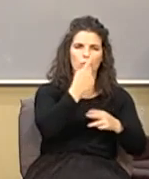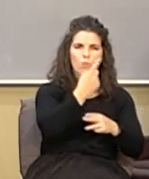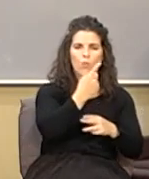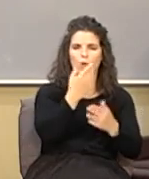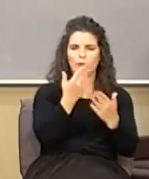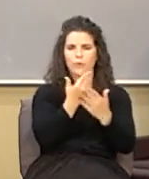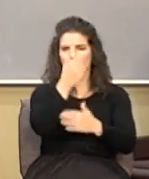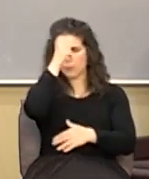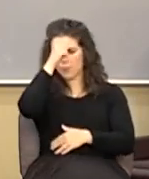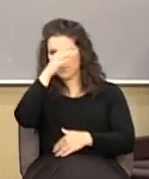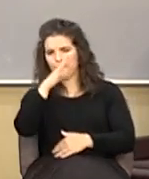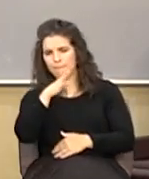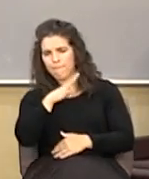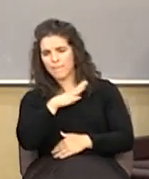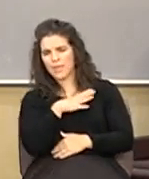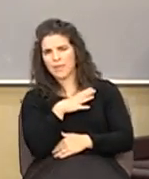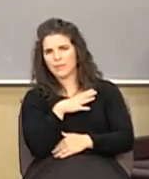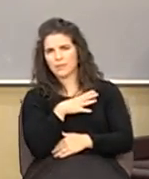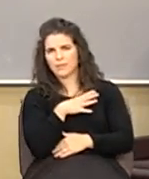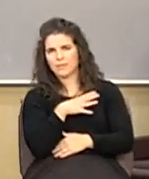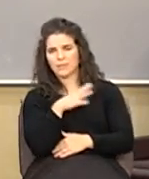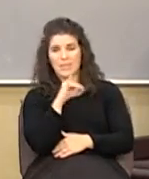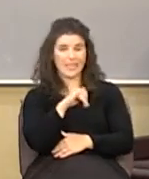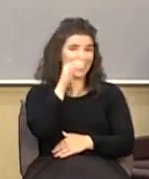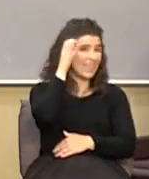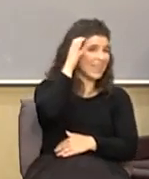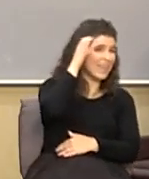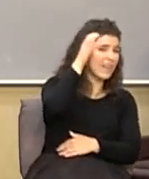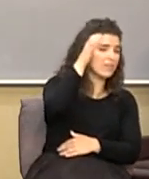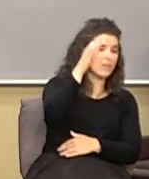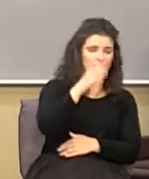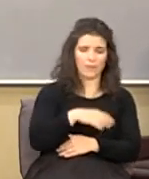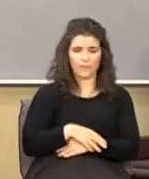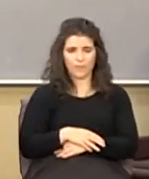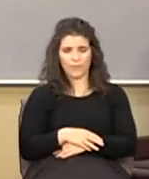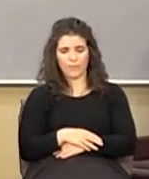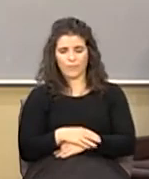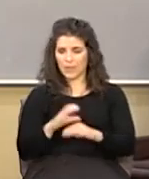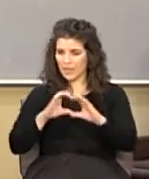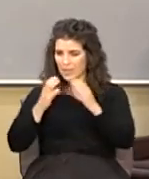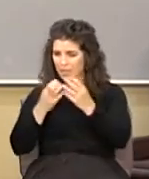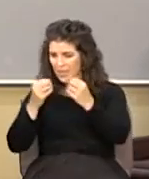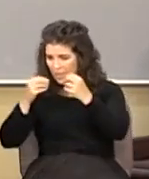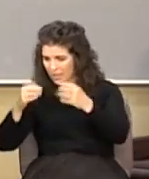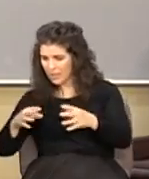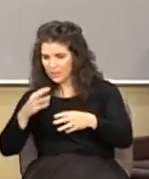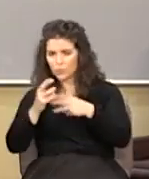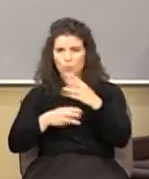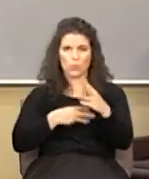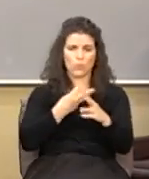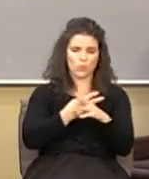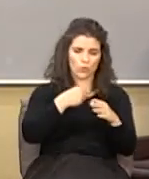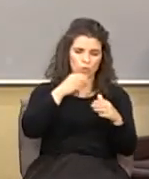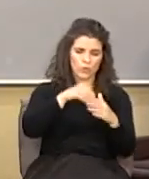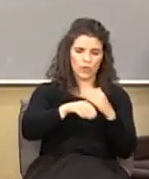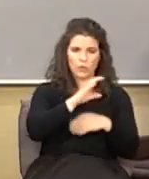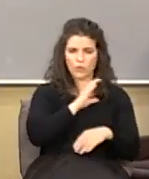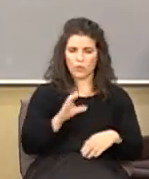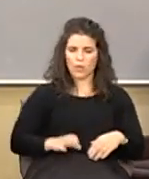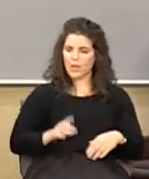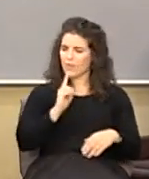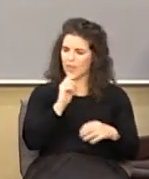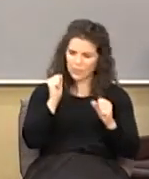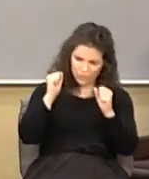man and that concept of that classless world in Christ that blew the